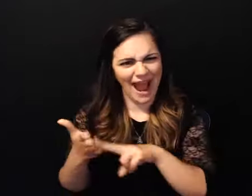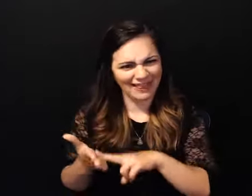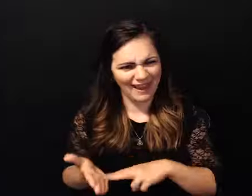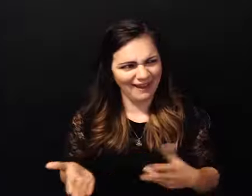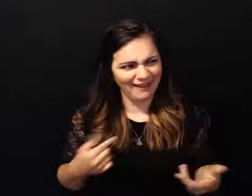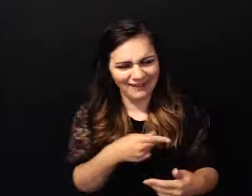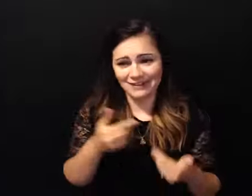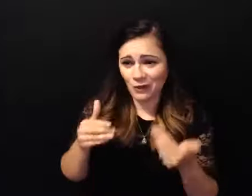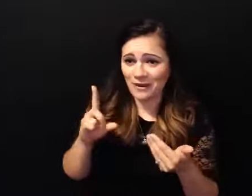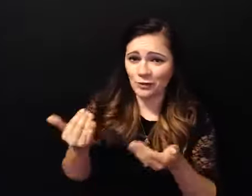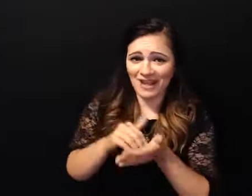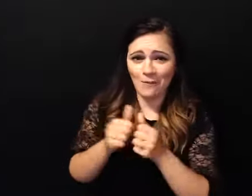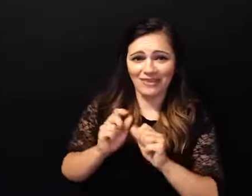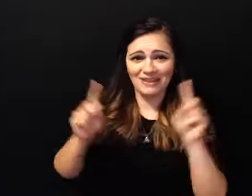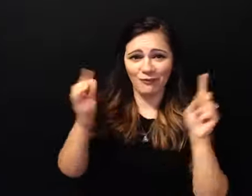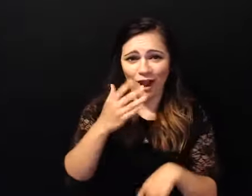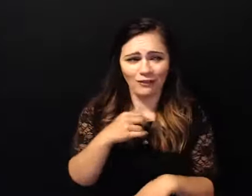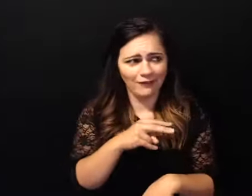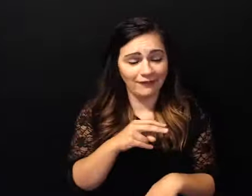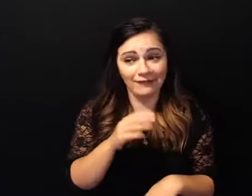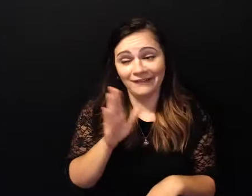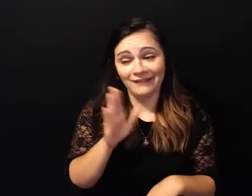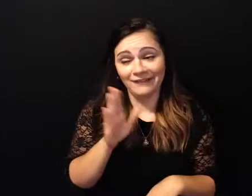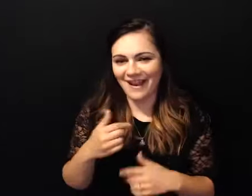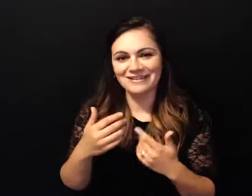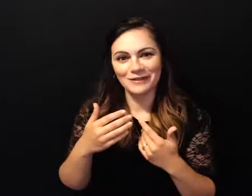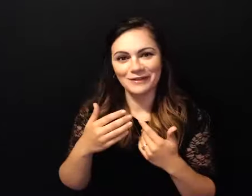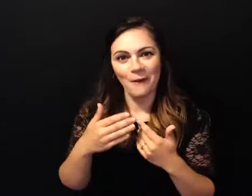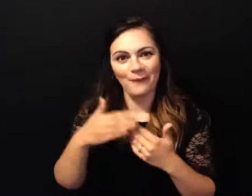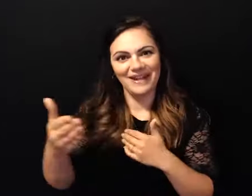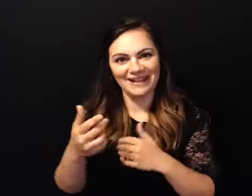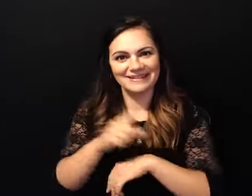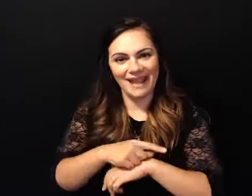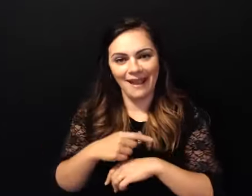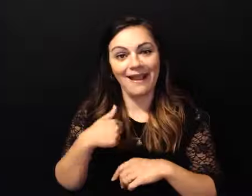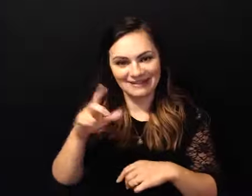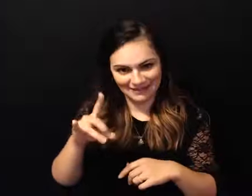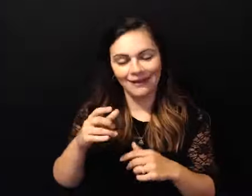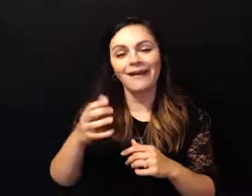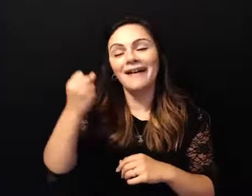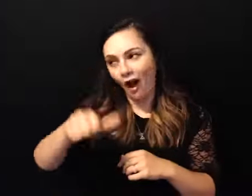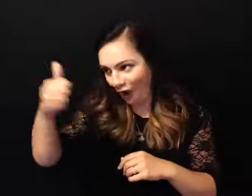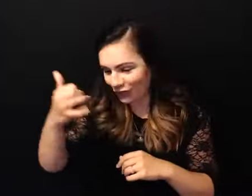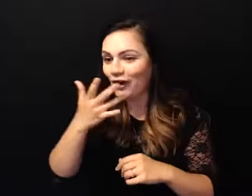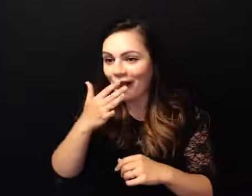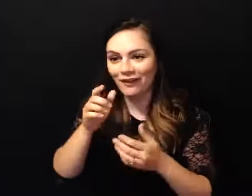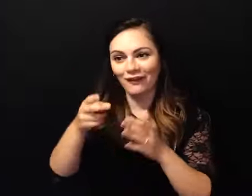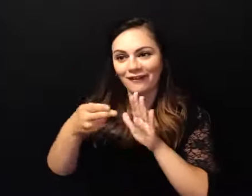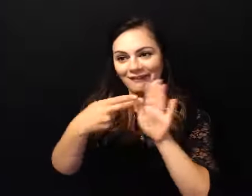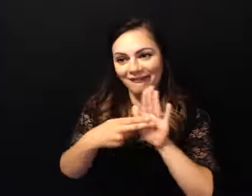days and i got another highlighter color and or pencil or pen or what have you and started reading it again and and underlining what stuck